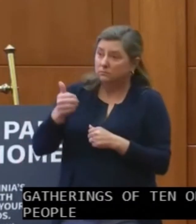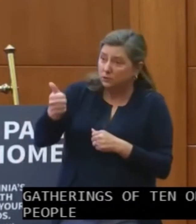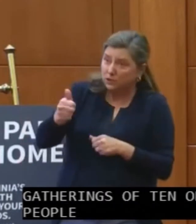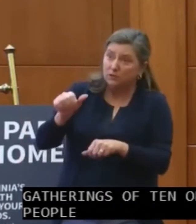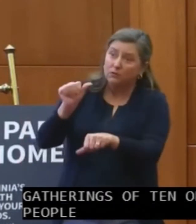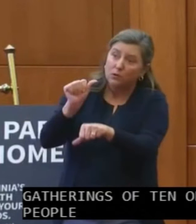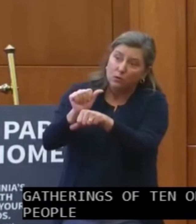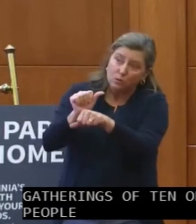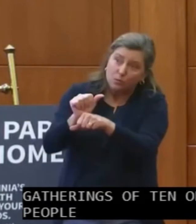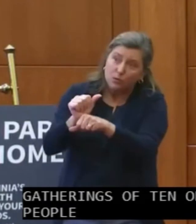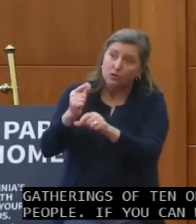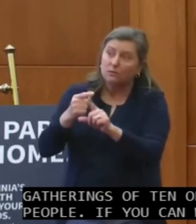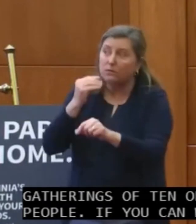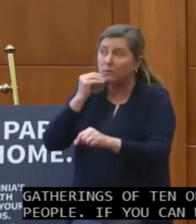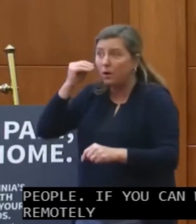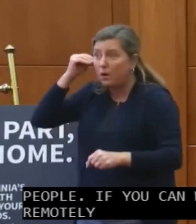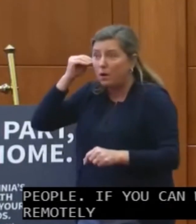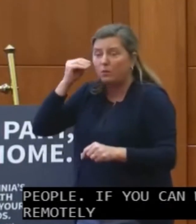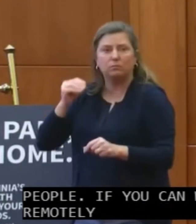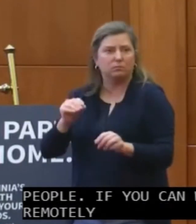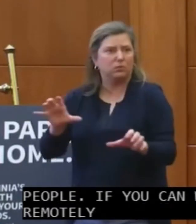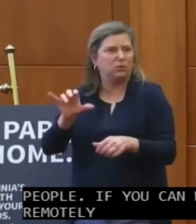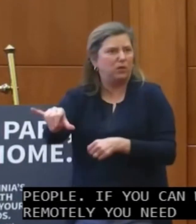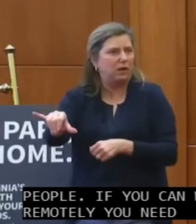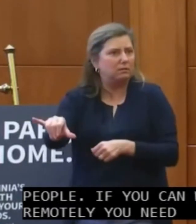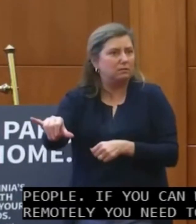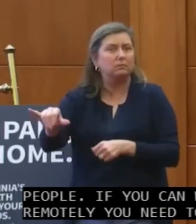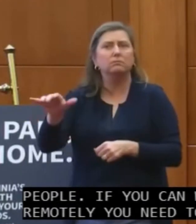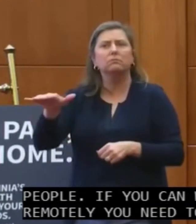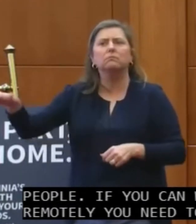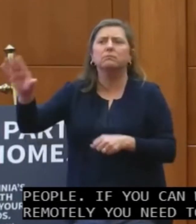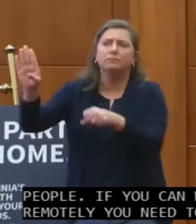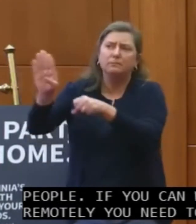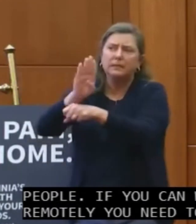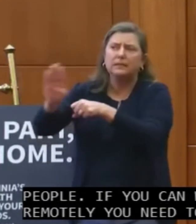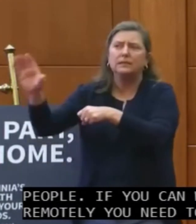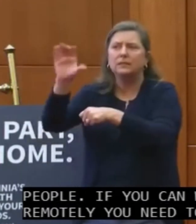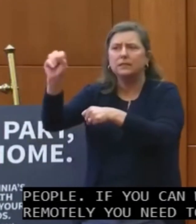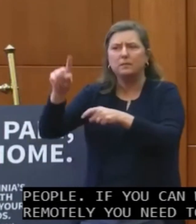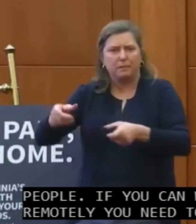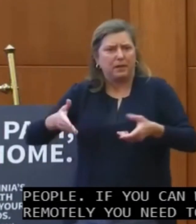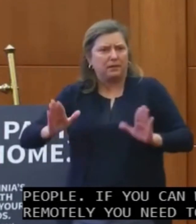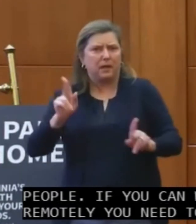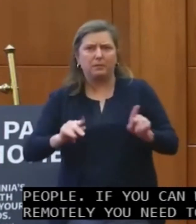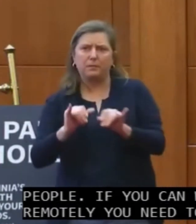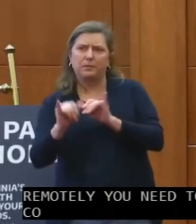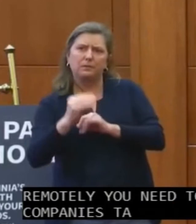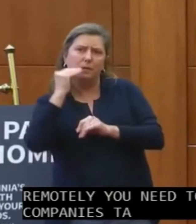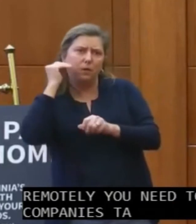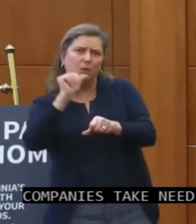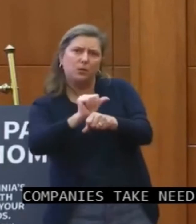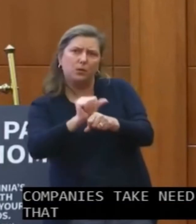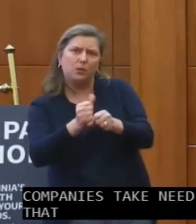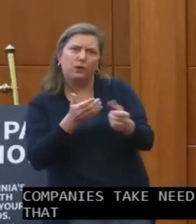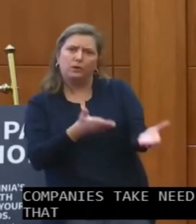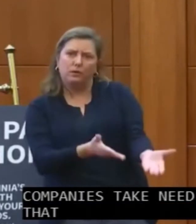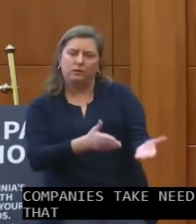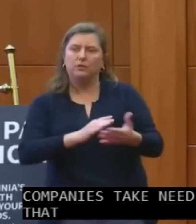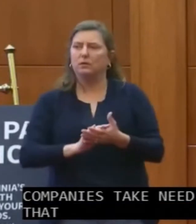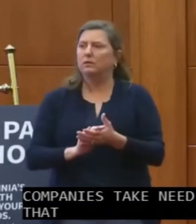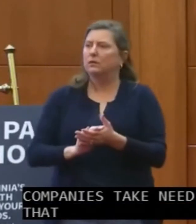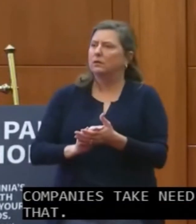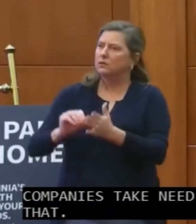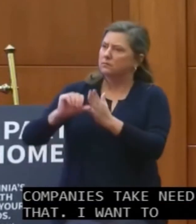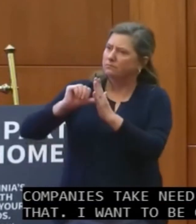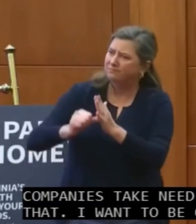you need to do so, and companies need to allow that. I want to be clear. Do